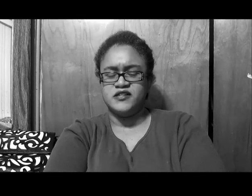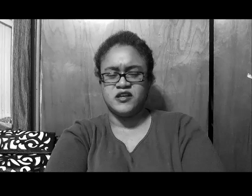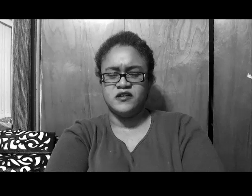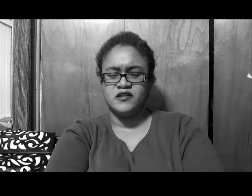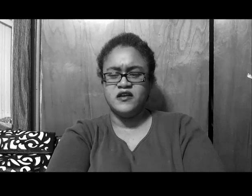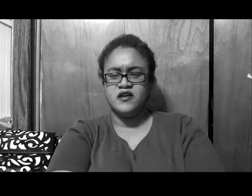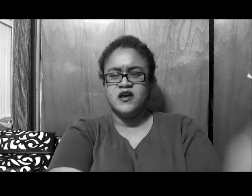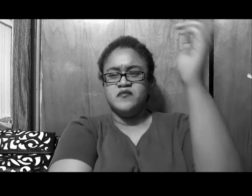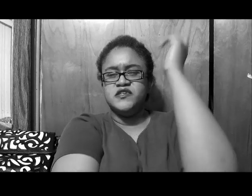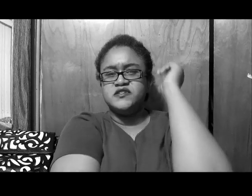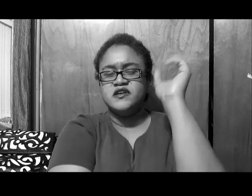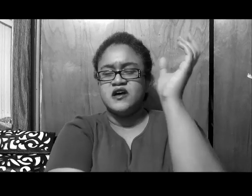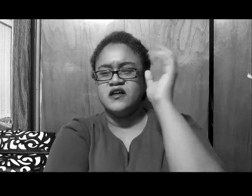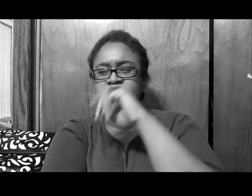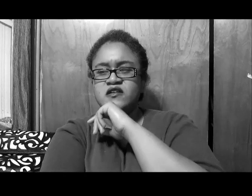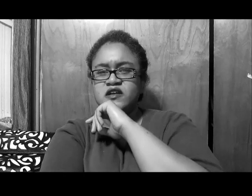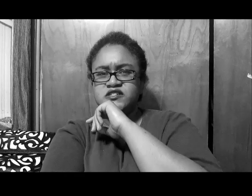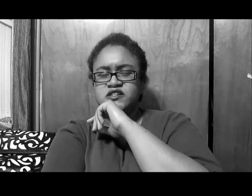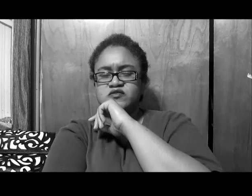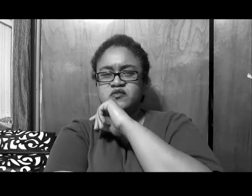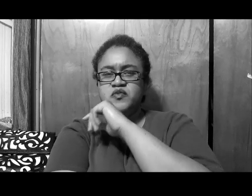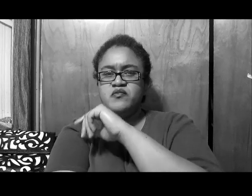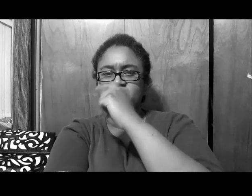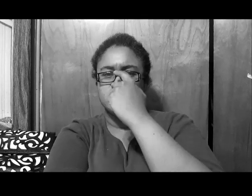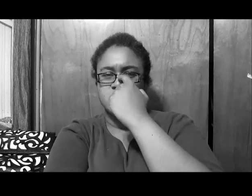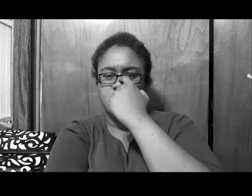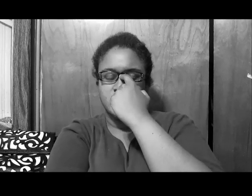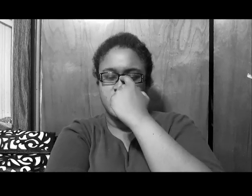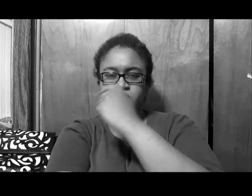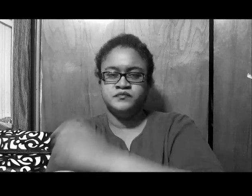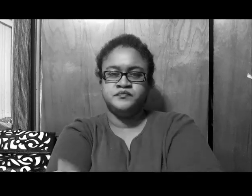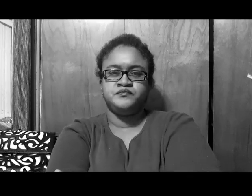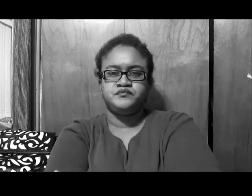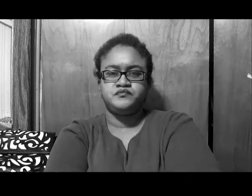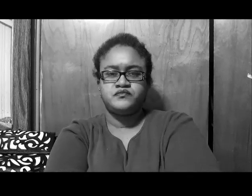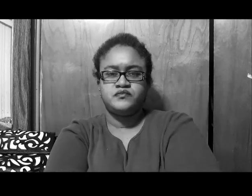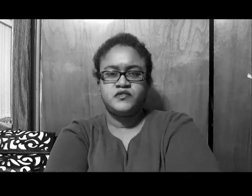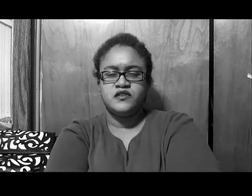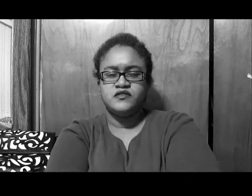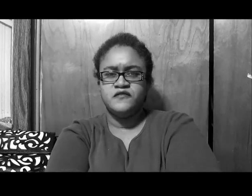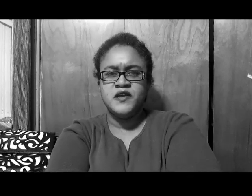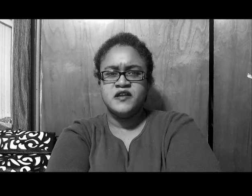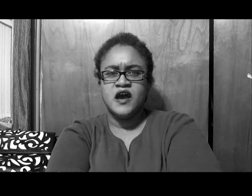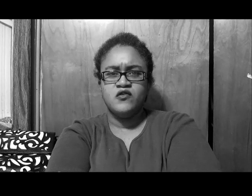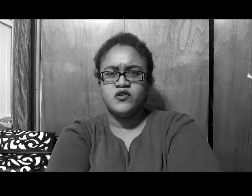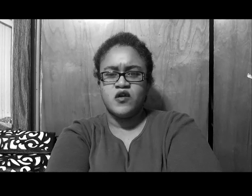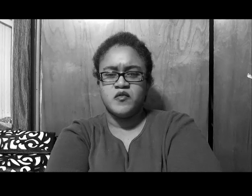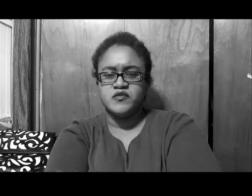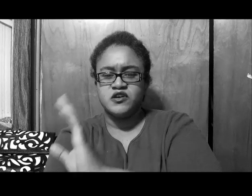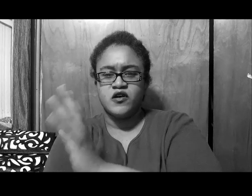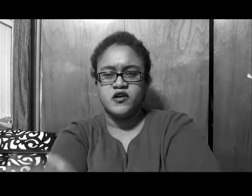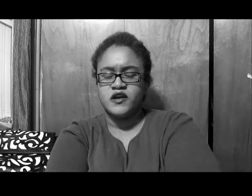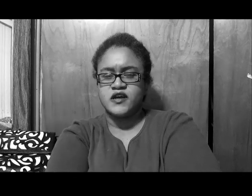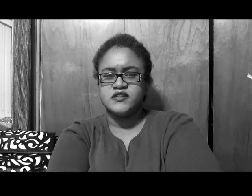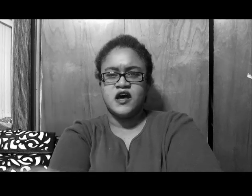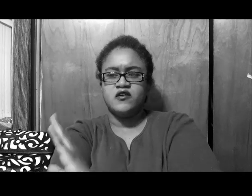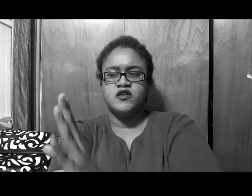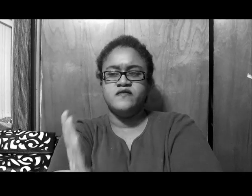and I think Miss Nika, I think, like I said, there was some people who were talking about, the feet, I don't know, I remember, sorry y like I said, I couldn't even